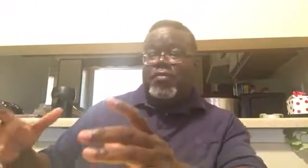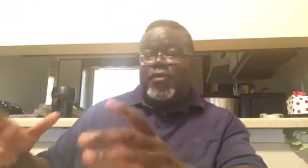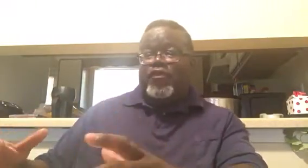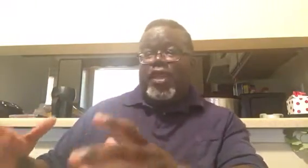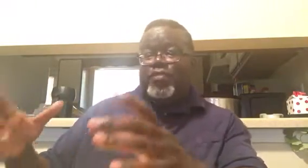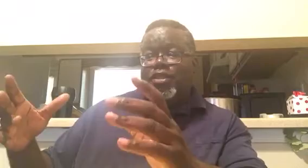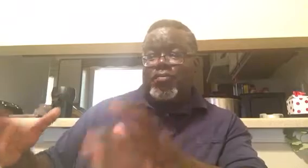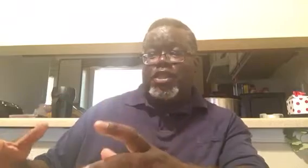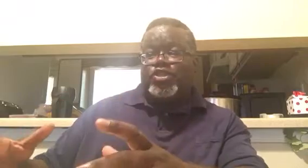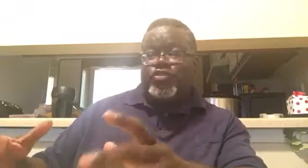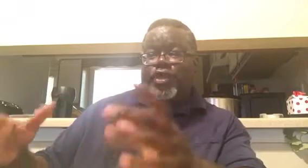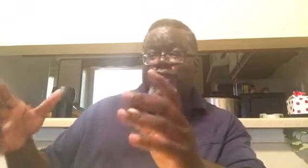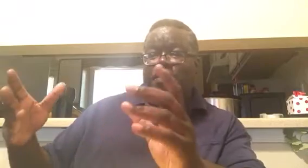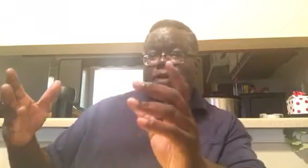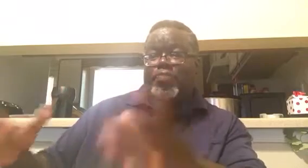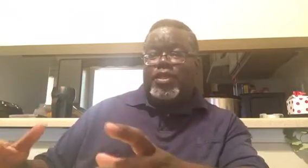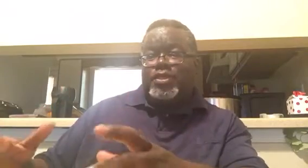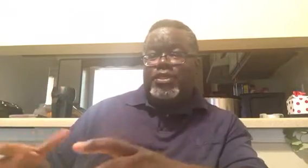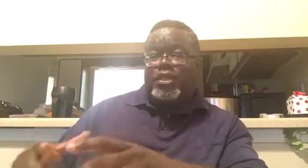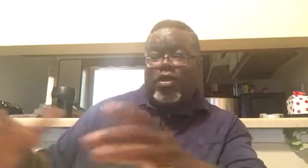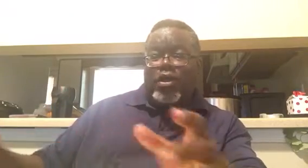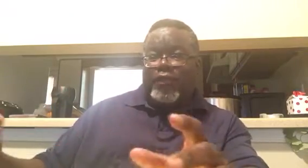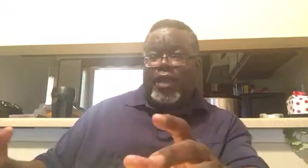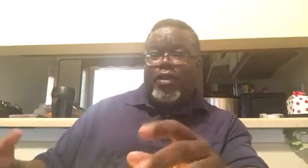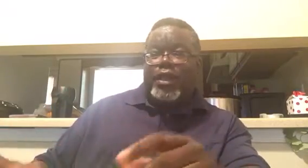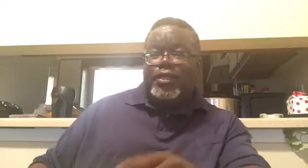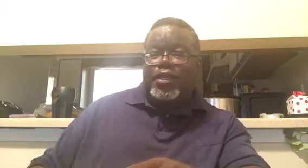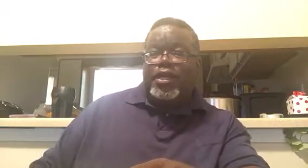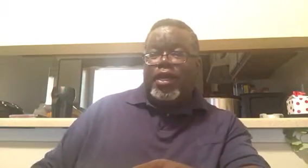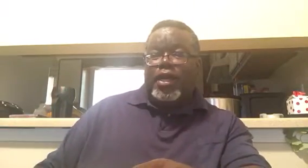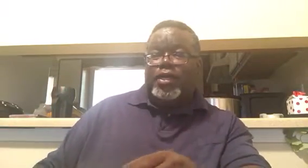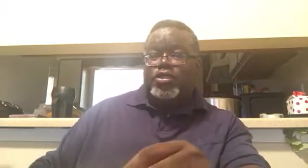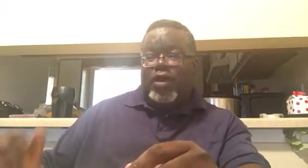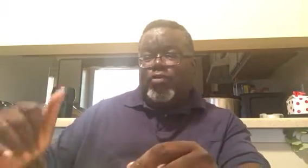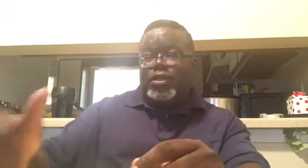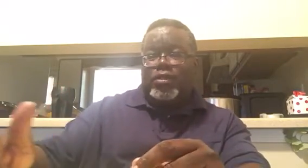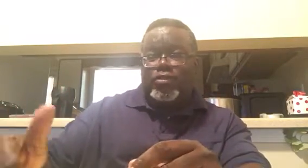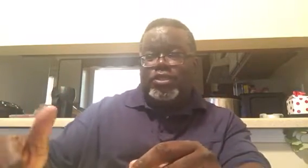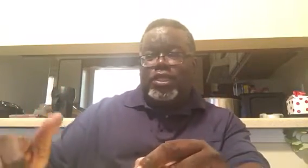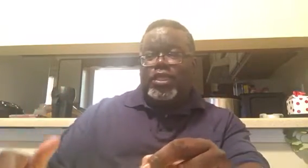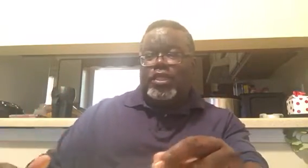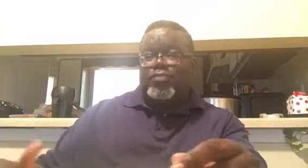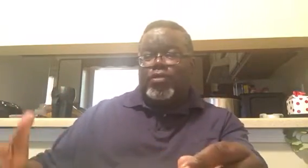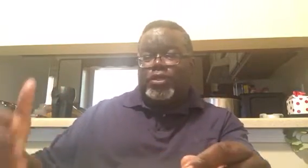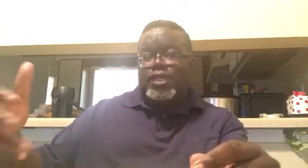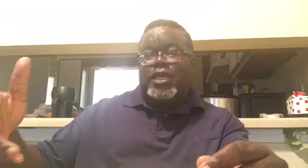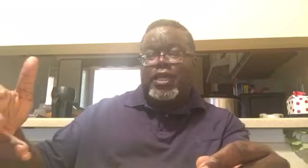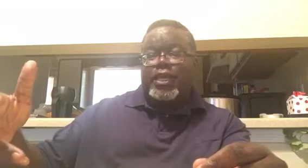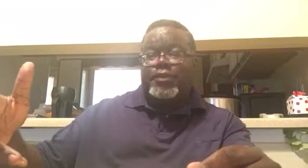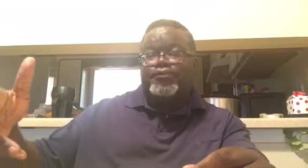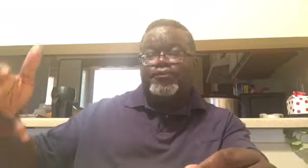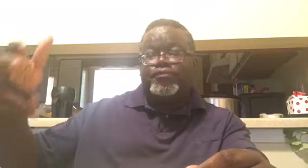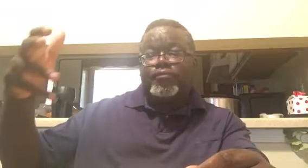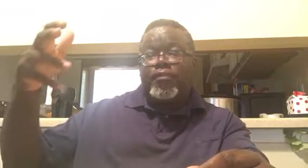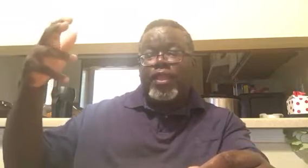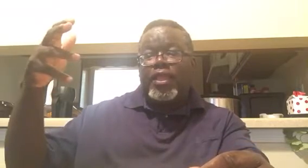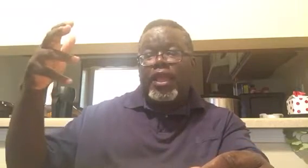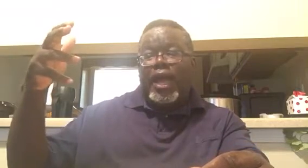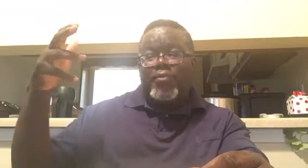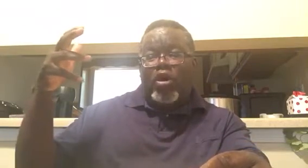my family, the ministry, my business and all of that. All right. Uh, so I want, I want you to get that book. Secondly, I'm